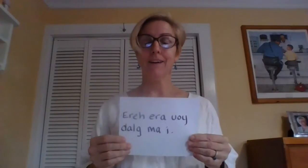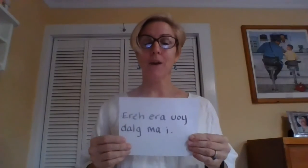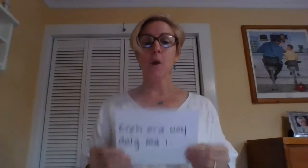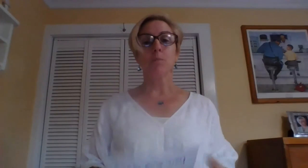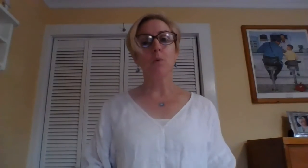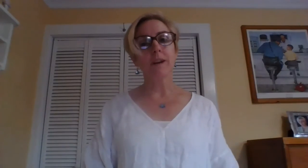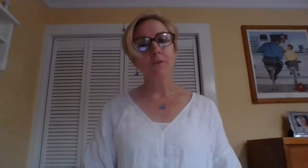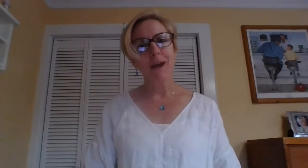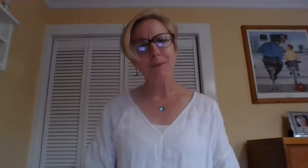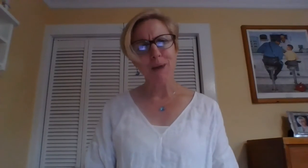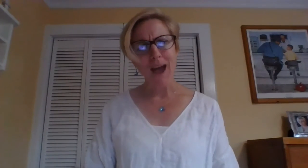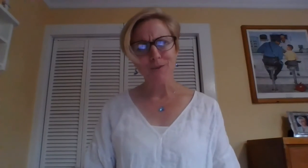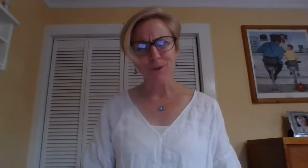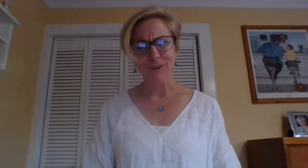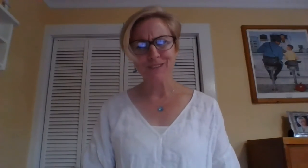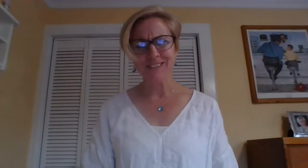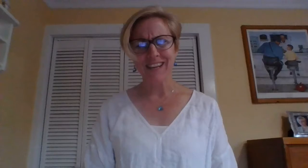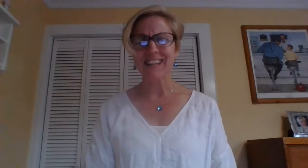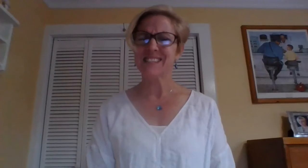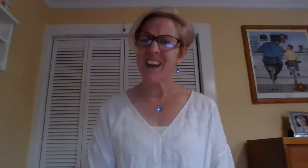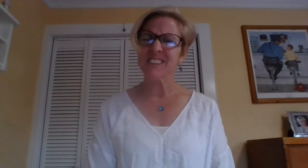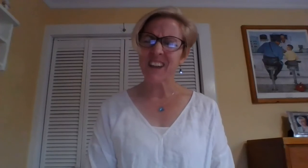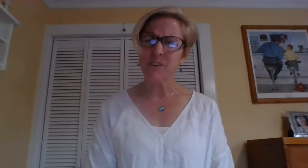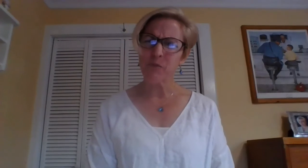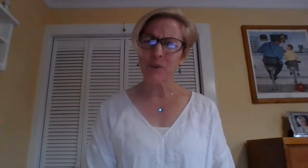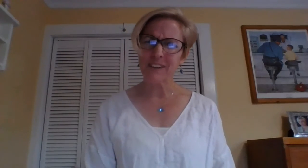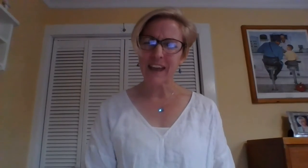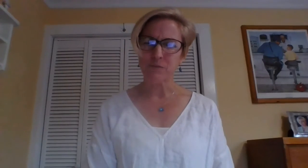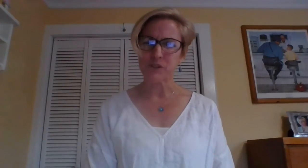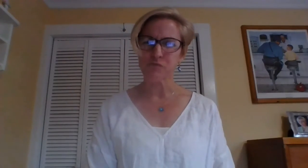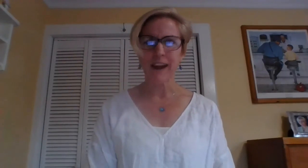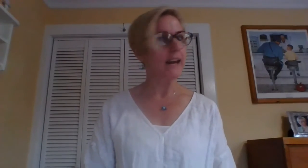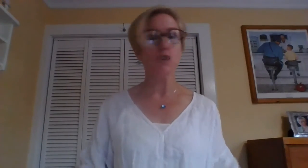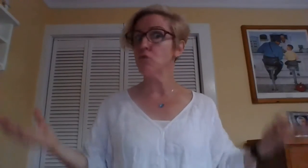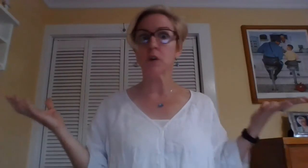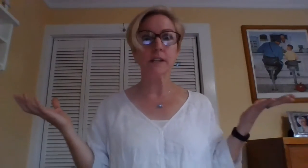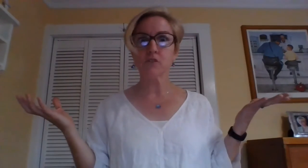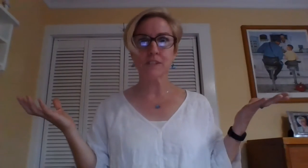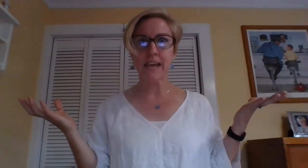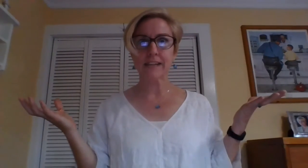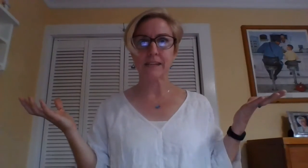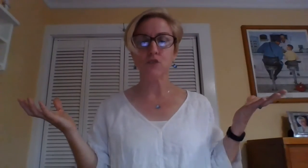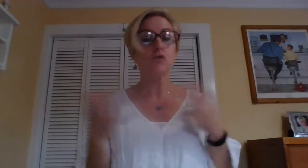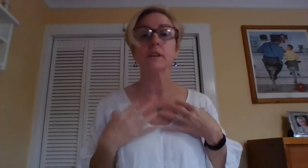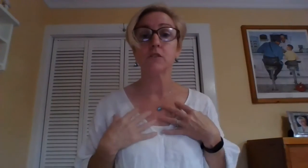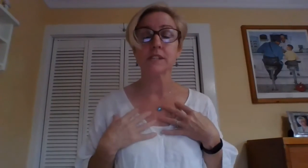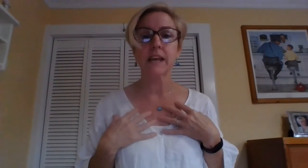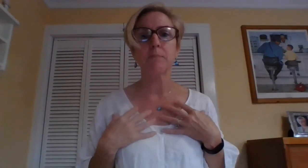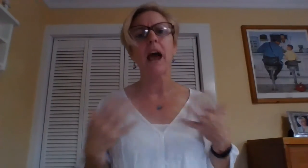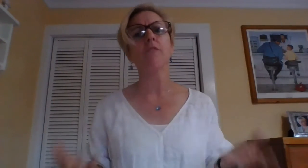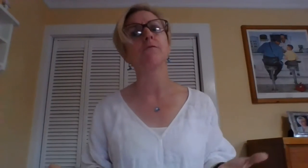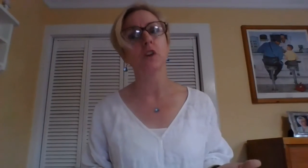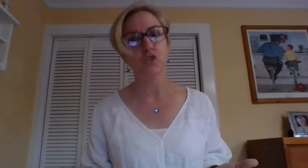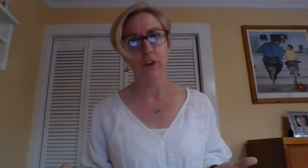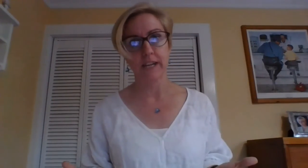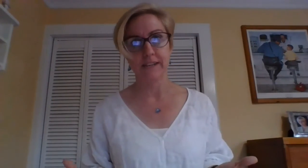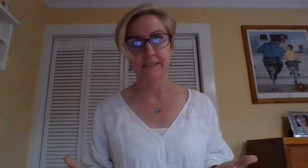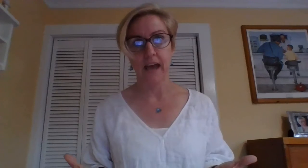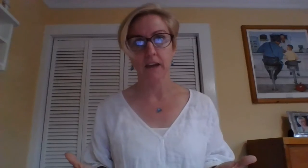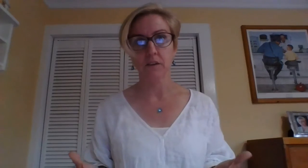But when I read it backwards, it sounded like a foreign language, right? And you couldn't understand it. You couldn't understand me. How frustrating is that?